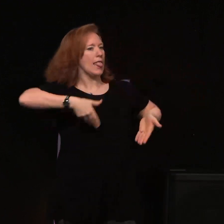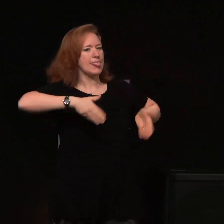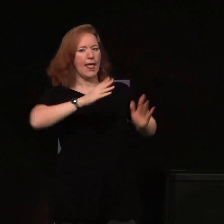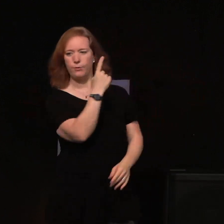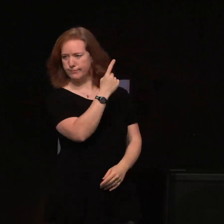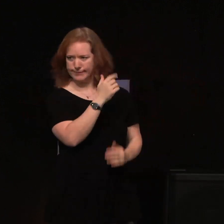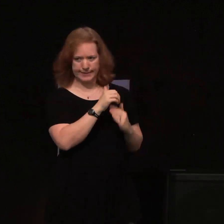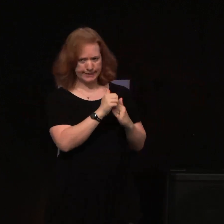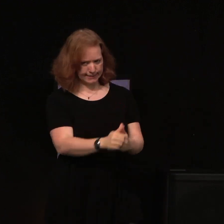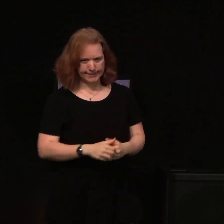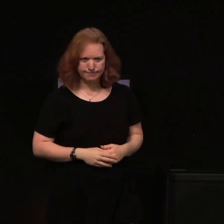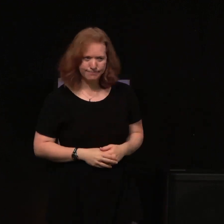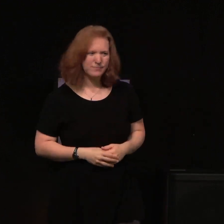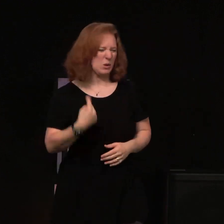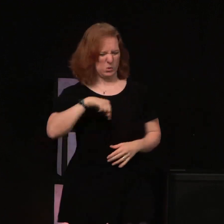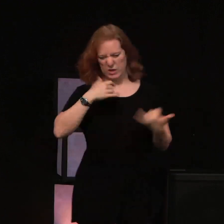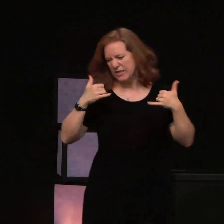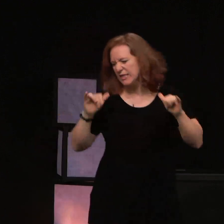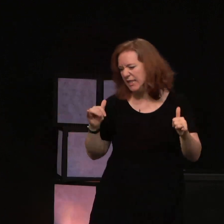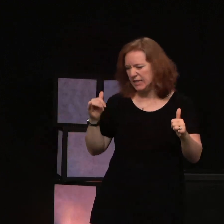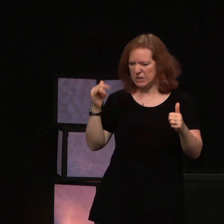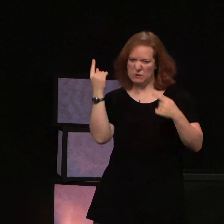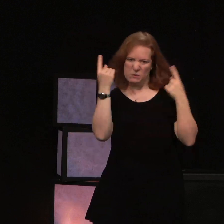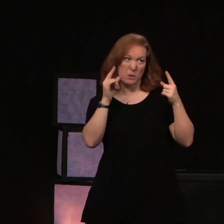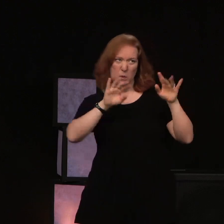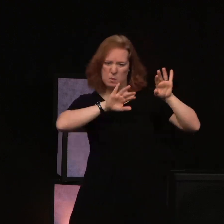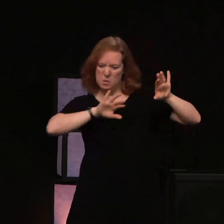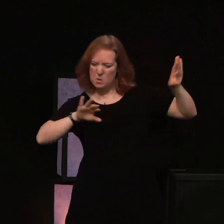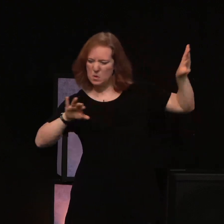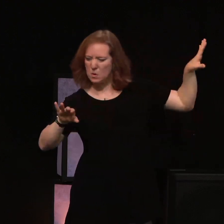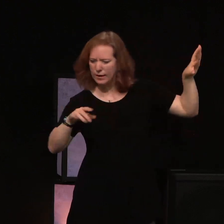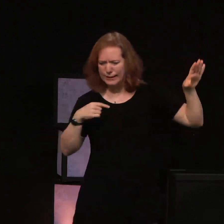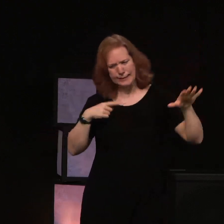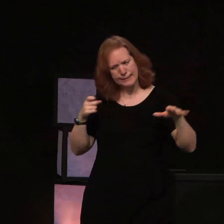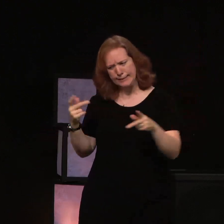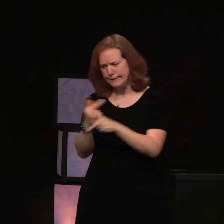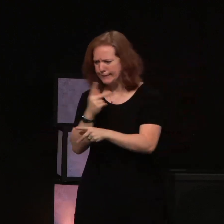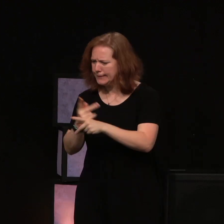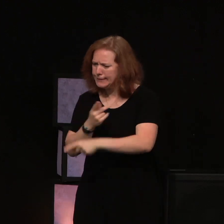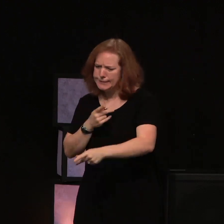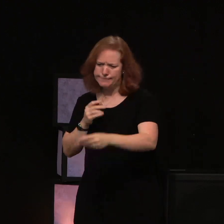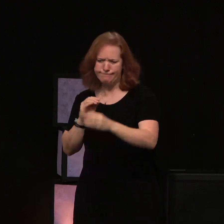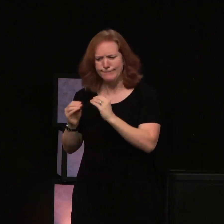We're still over here with it. You know, that's over there and God's over here.